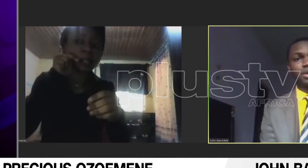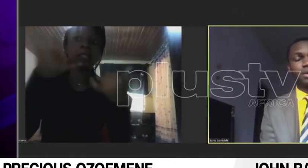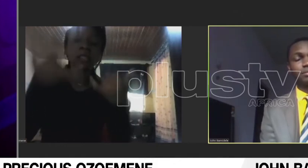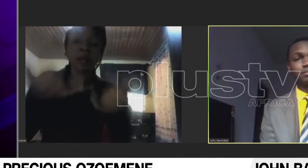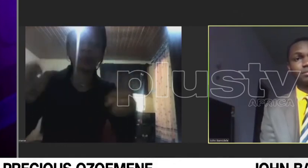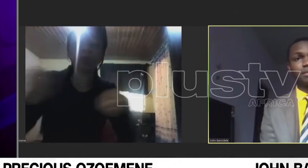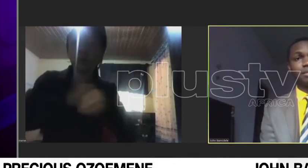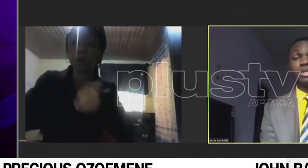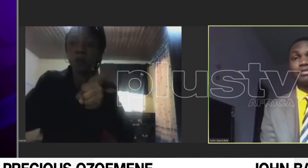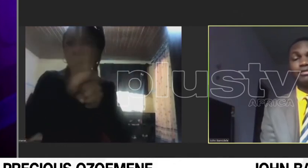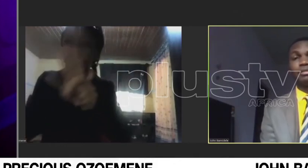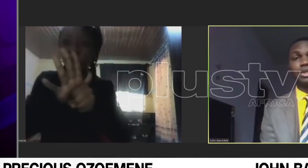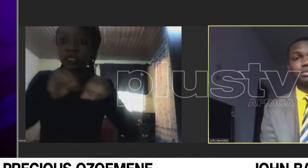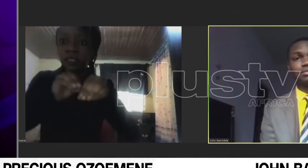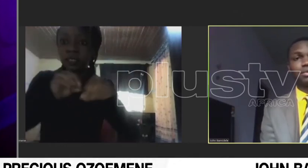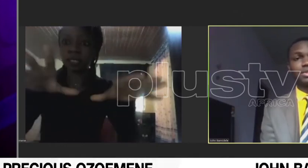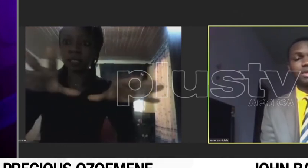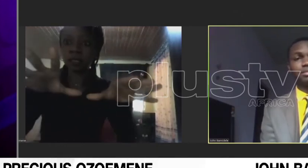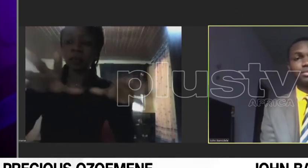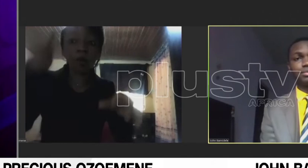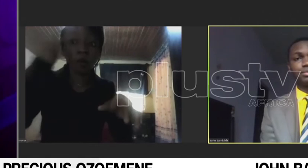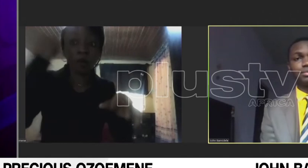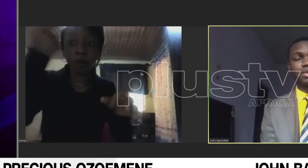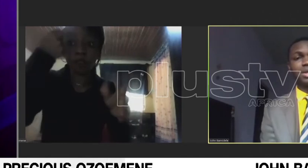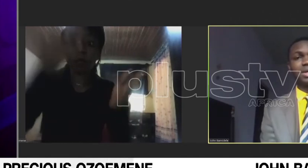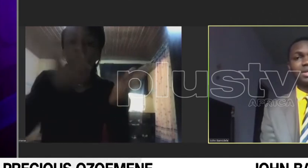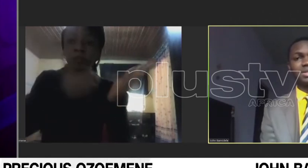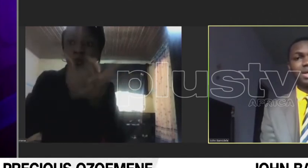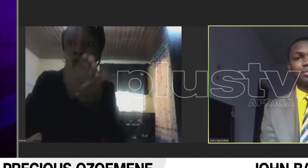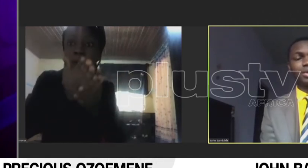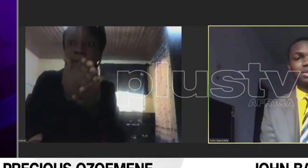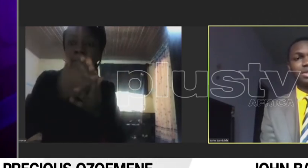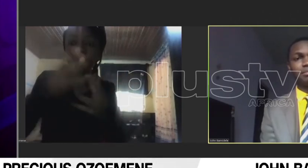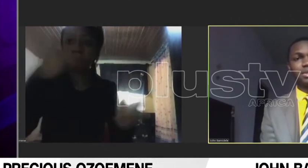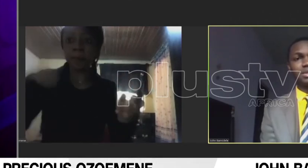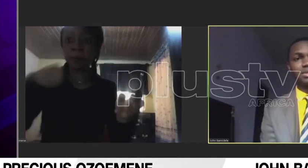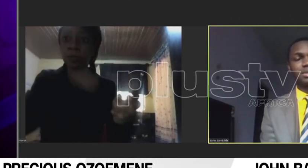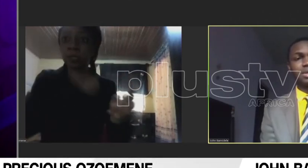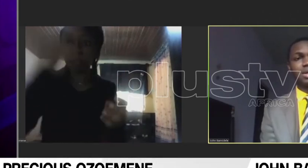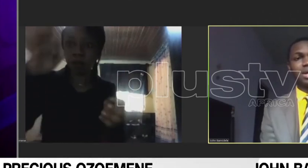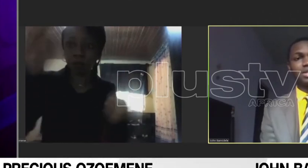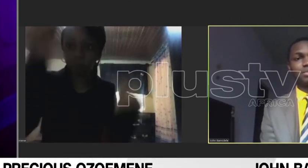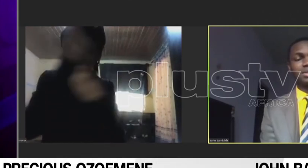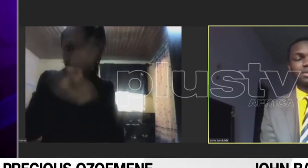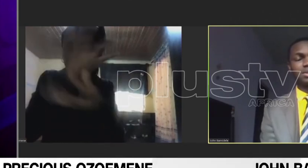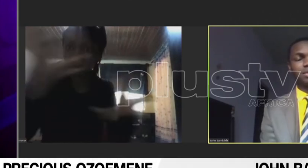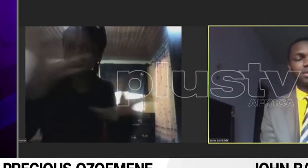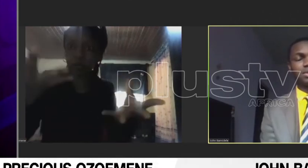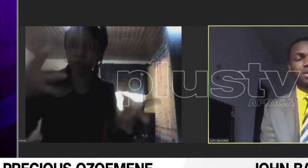Minister of Information, was able to get sign language interpreters, as well as the Minister for